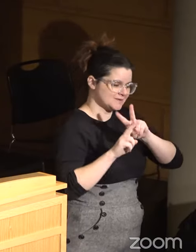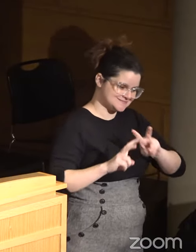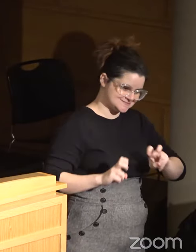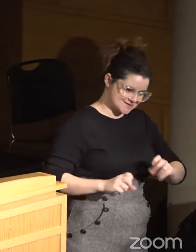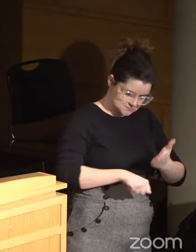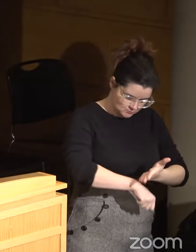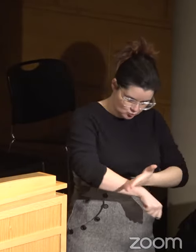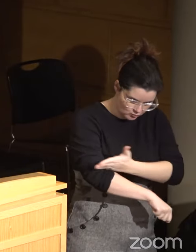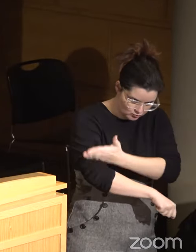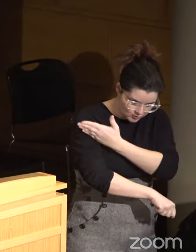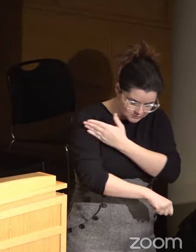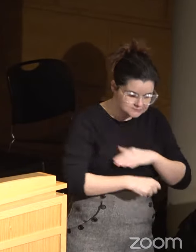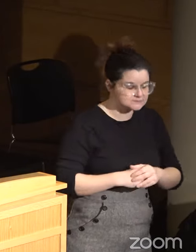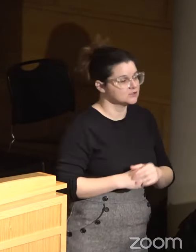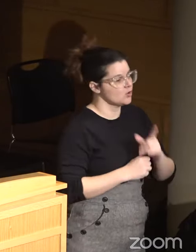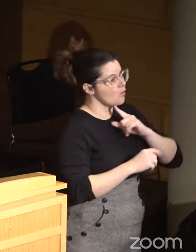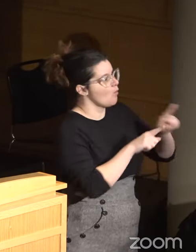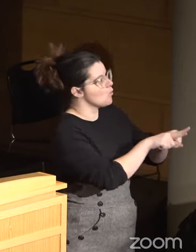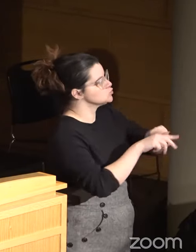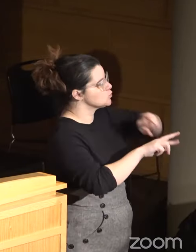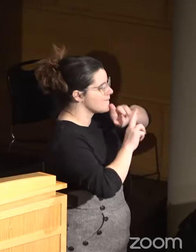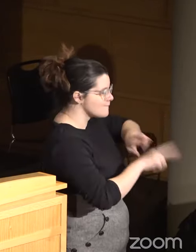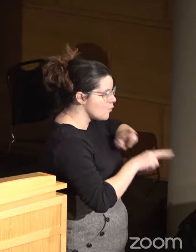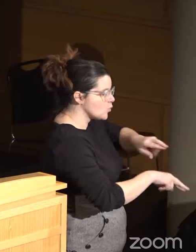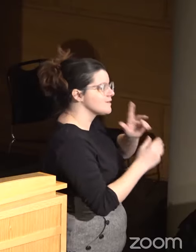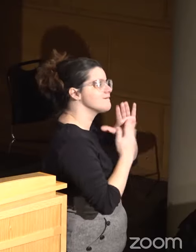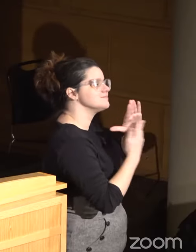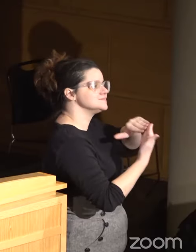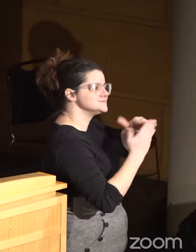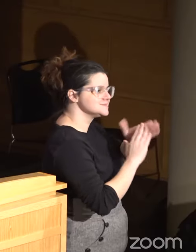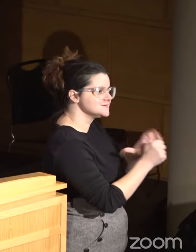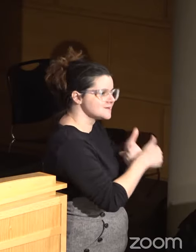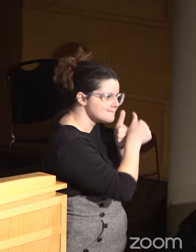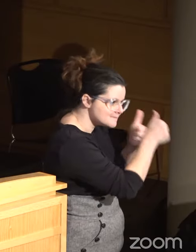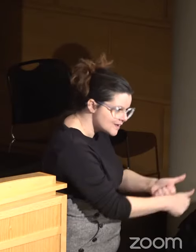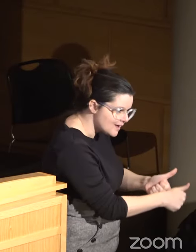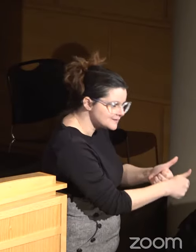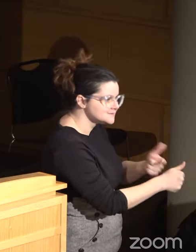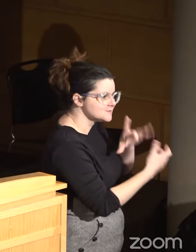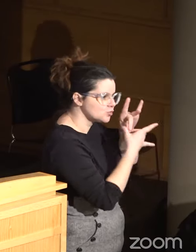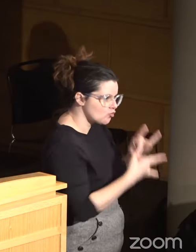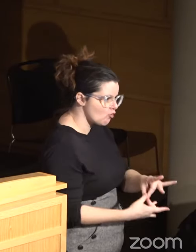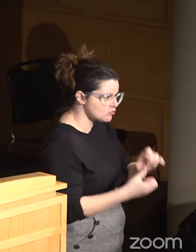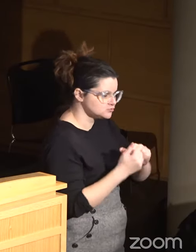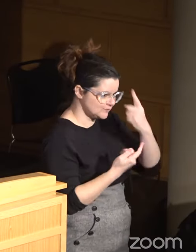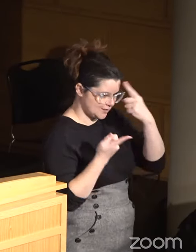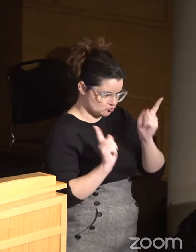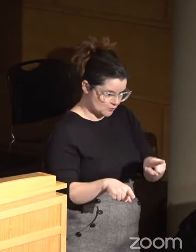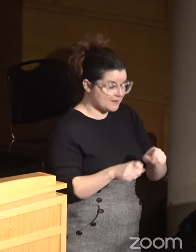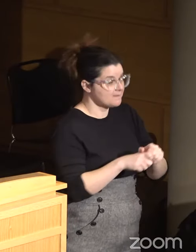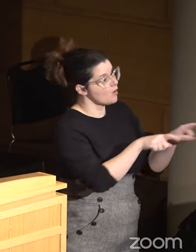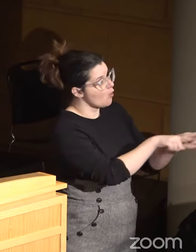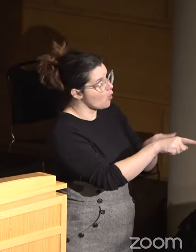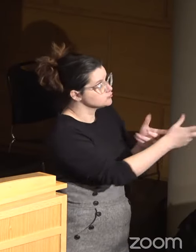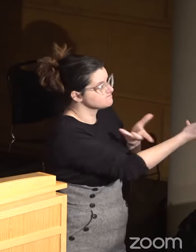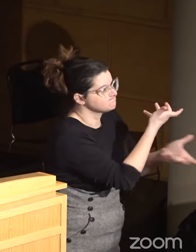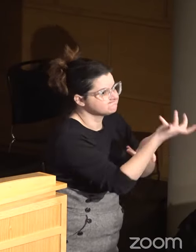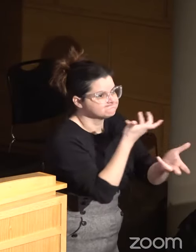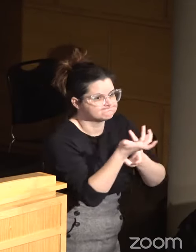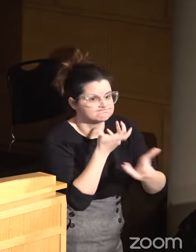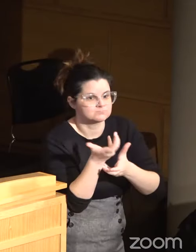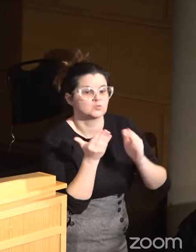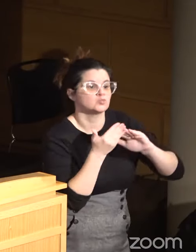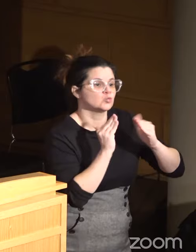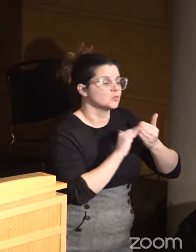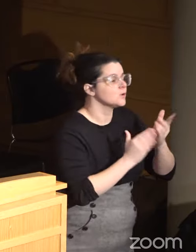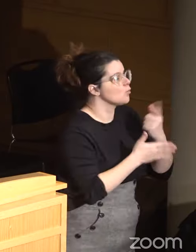progress, reporting on the city's compliance with the terms of the settlement agreement, engaging with the community to evaluate the